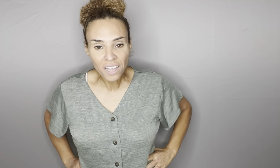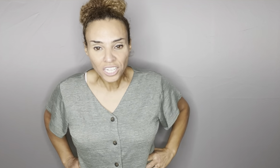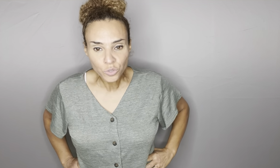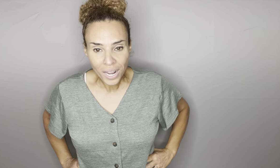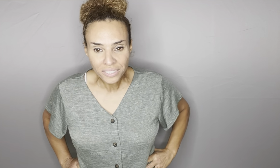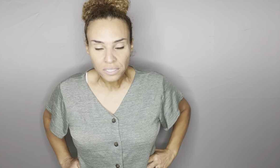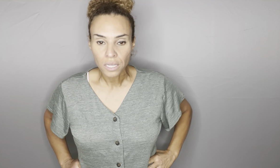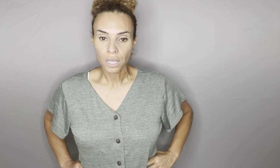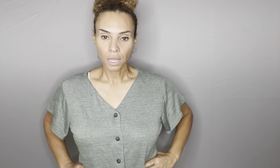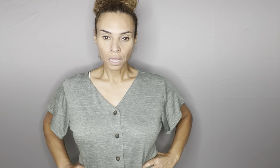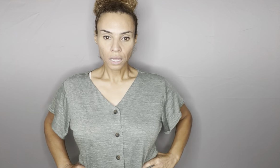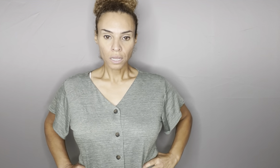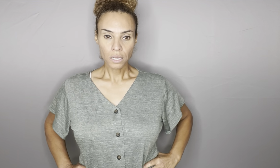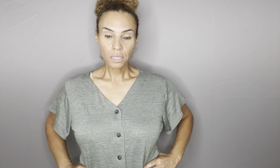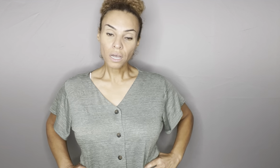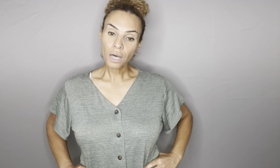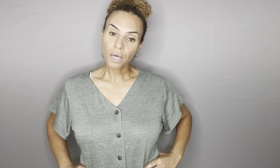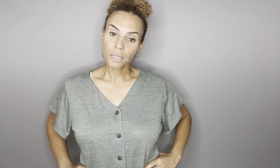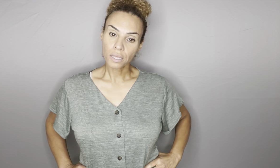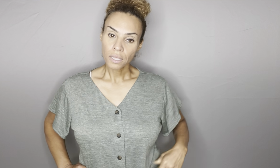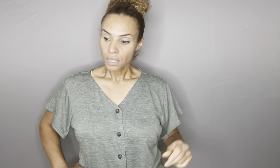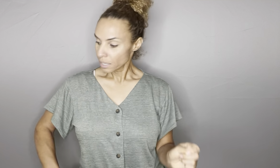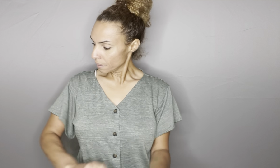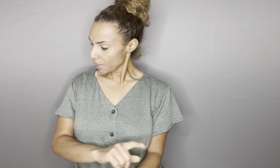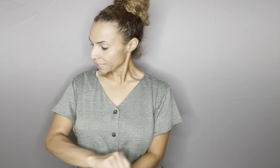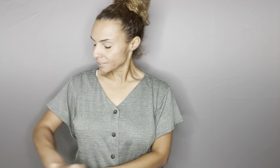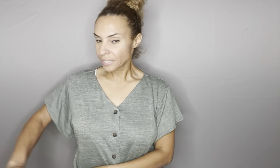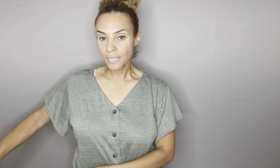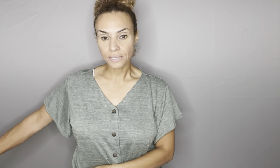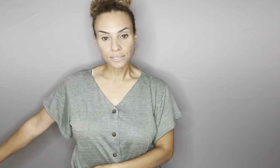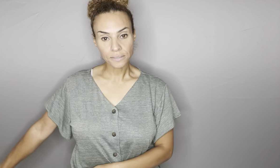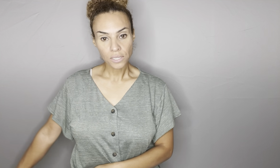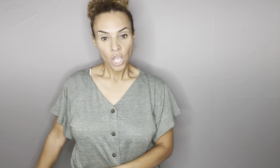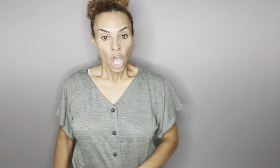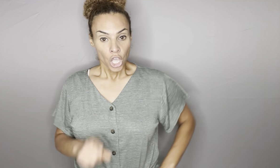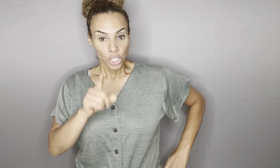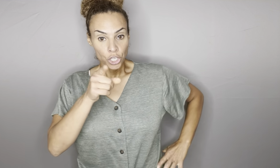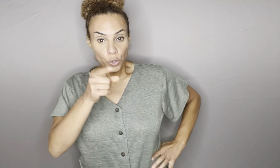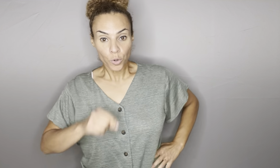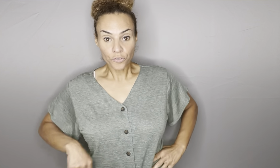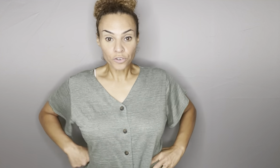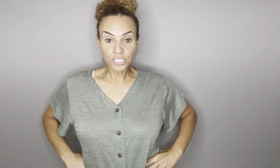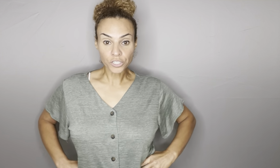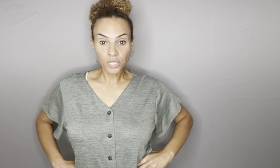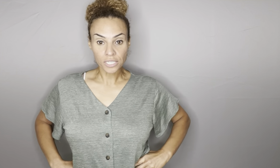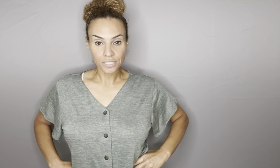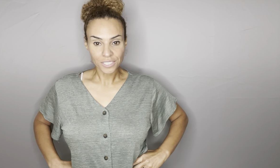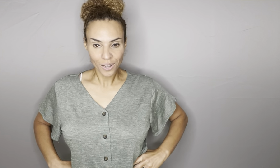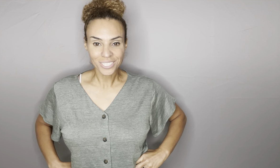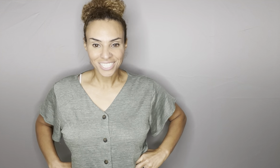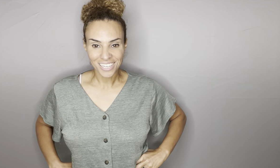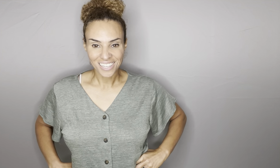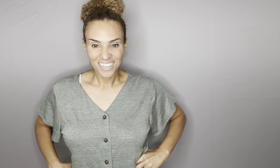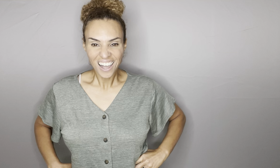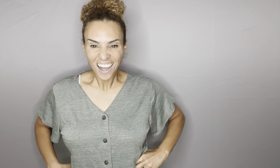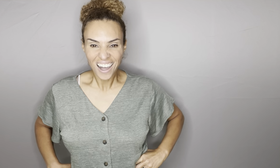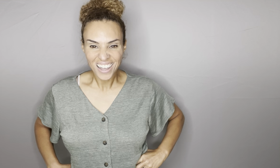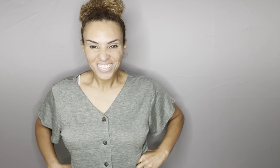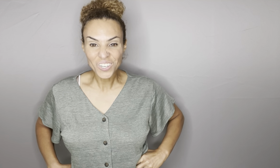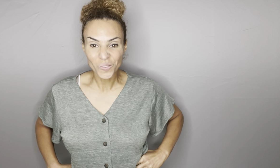dot dress god it makes sense you work for the circus don't you huh you're